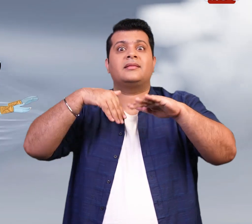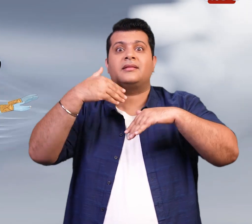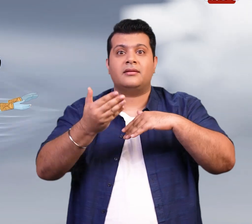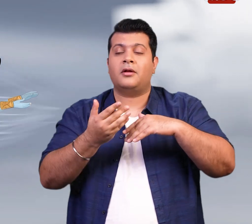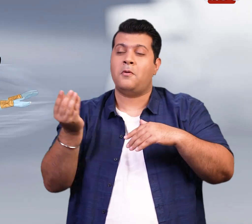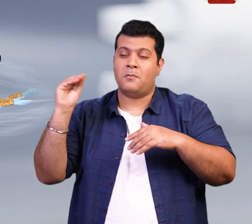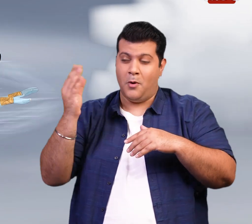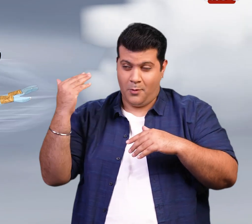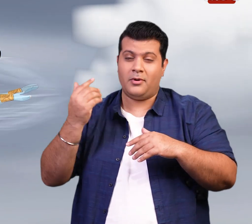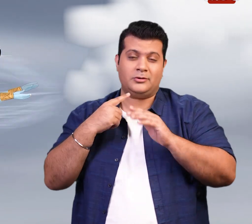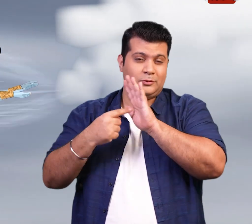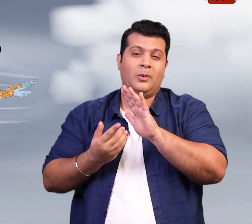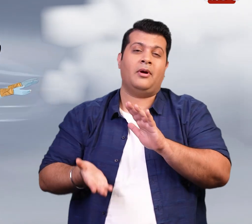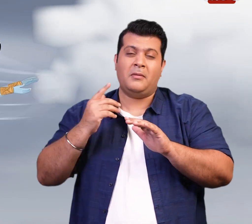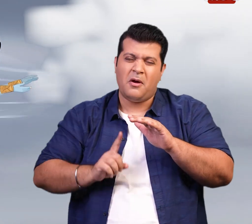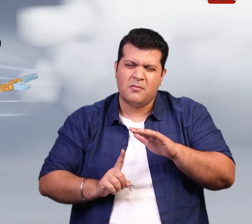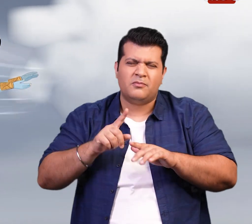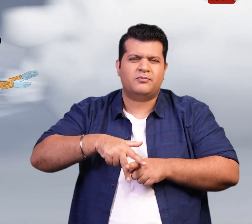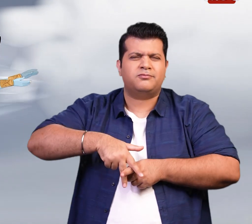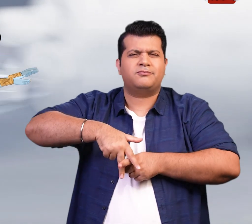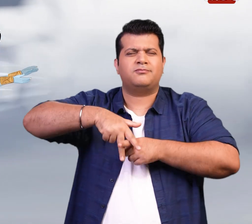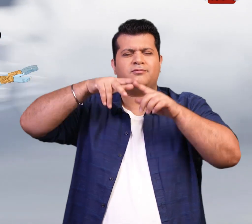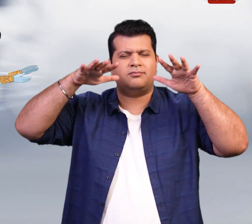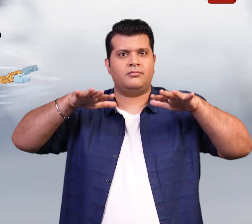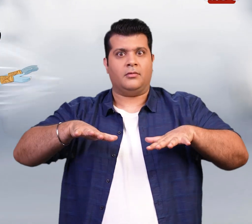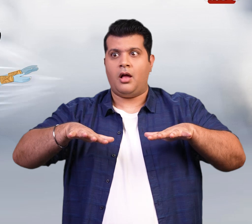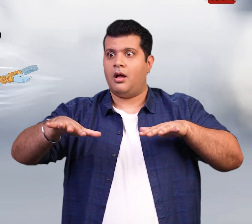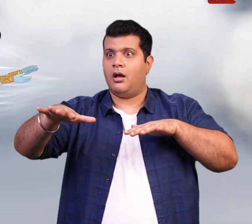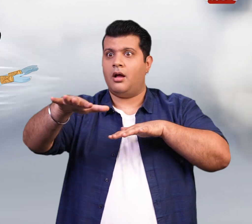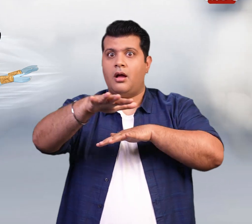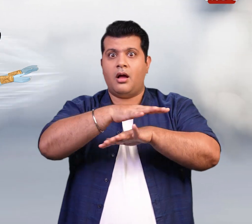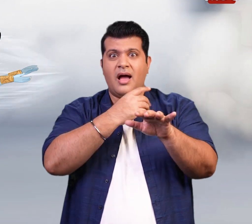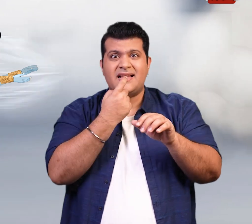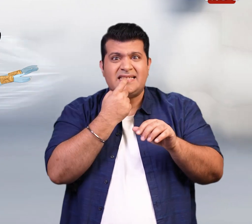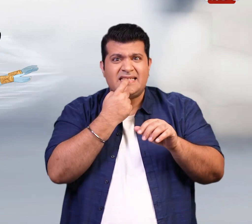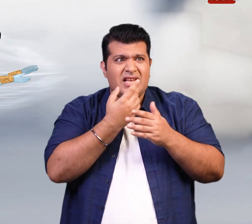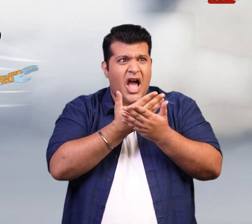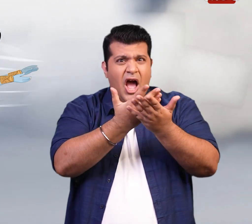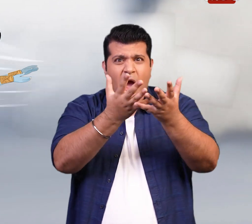Megha zooms higher into the sky where fluffy white clouds surrounded them.